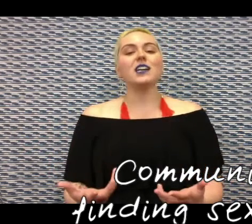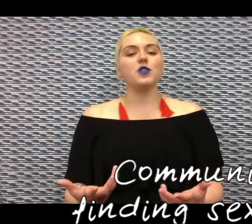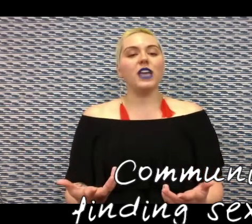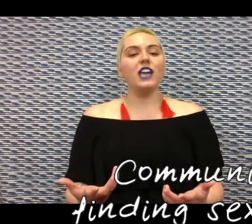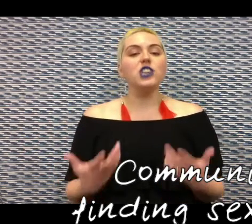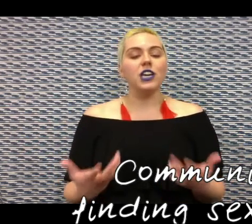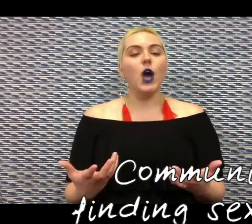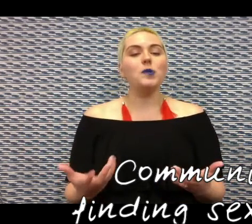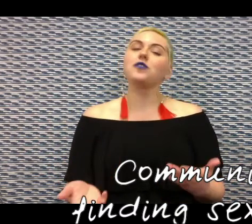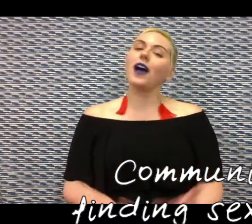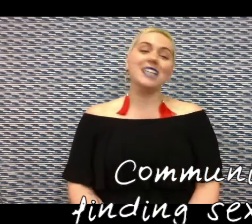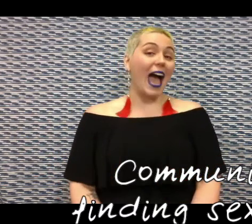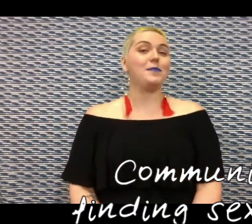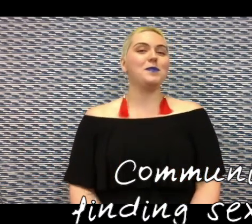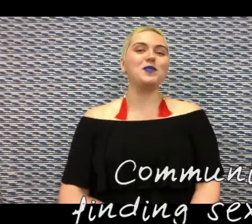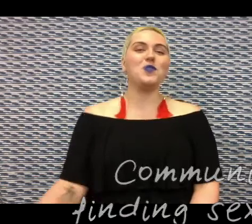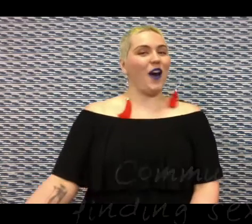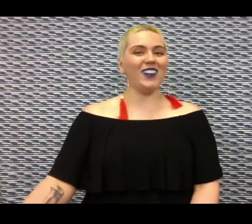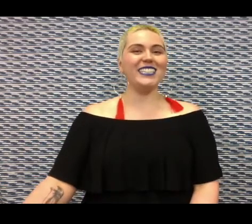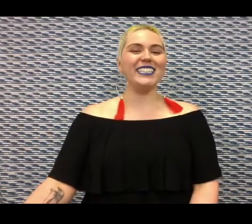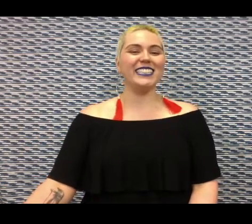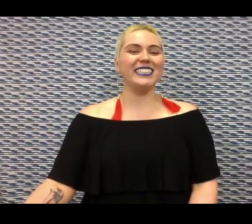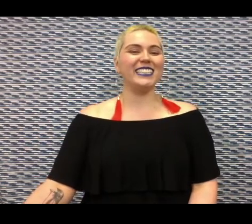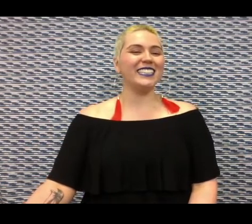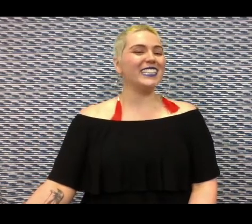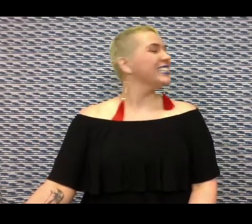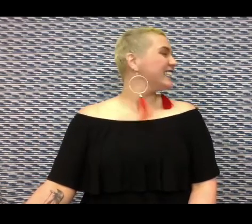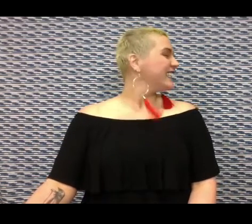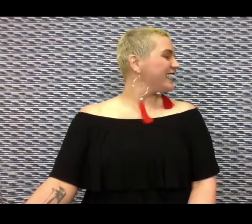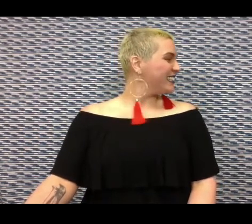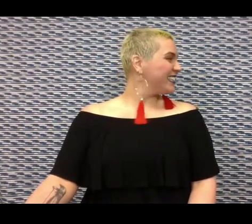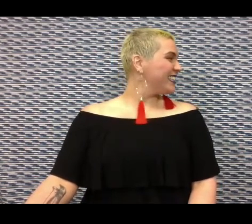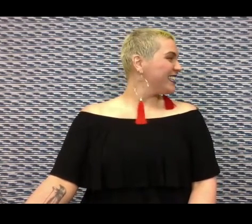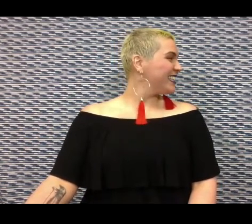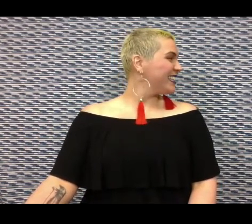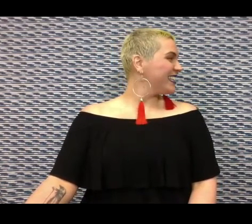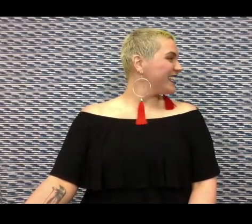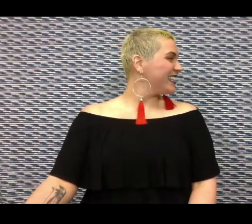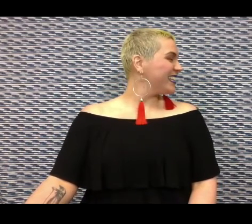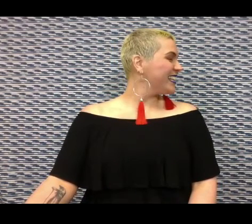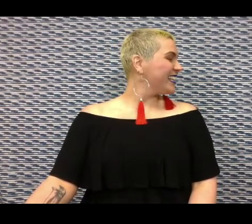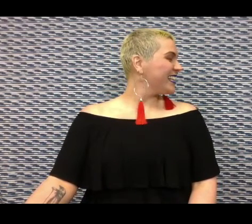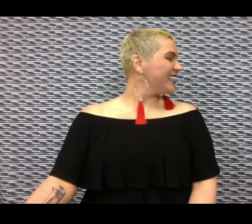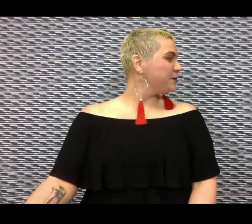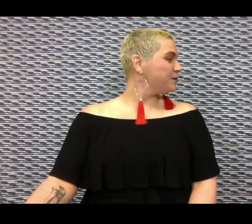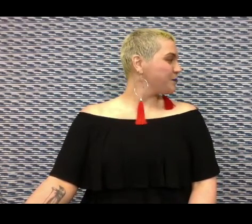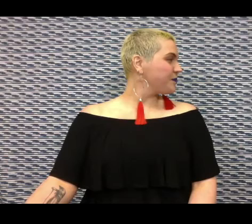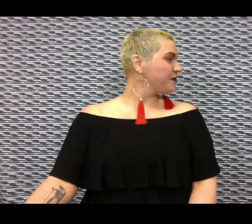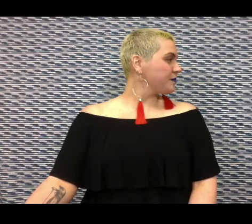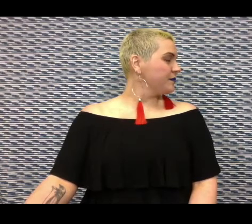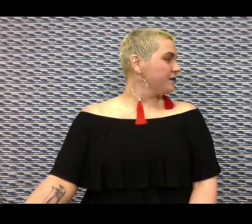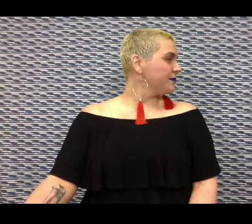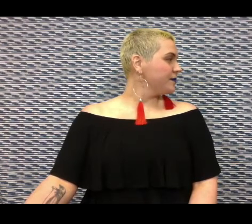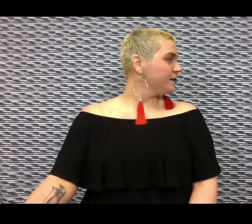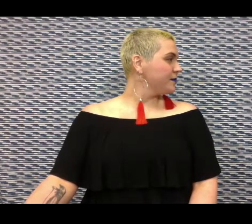clear communication can help you find a happy middle ground. And as always we've said it before and we'll say it again the